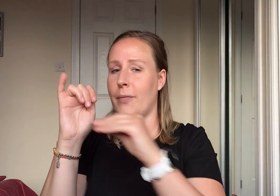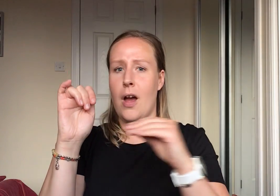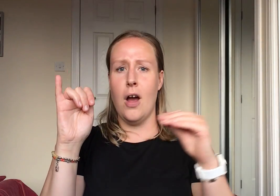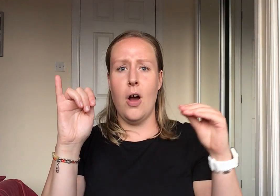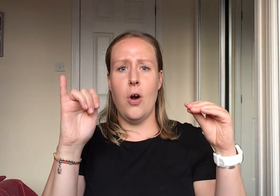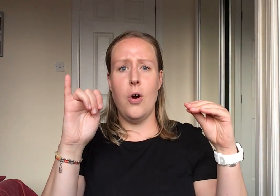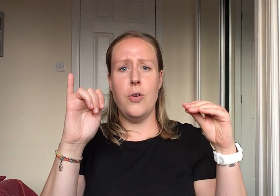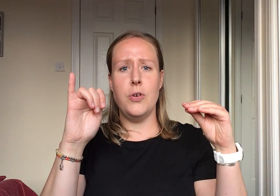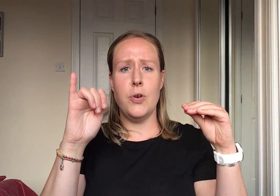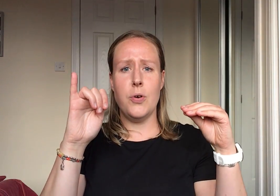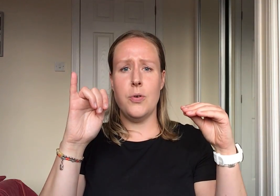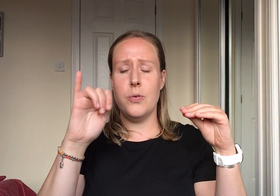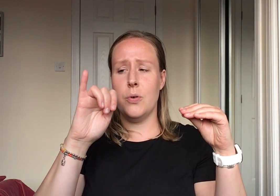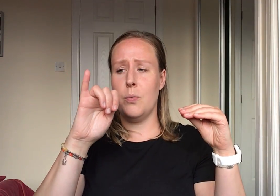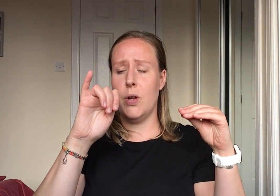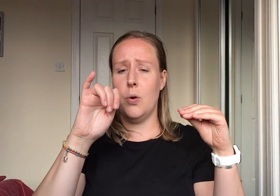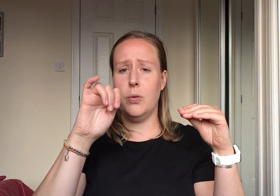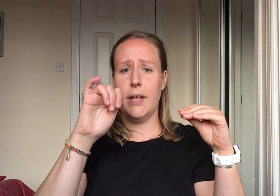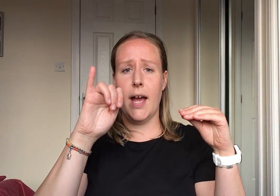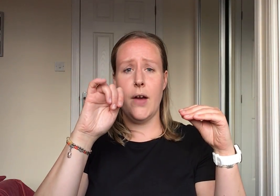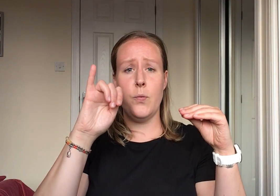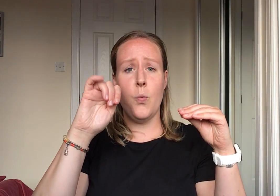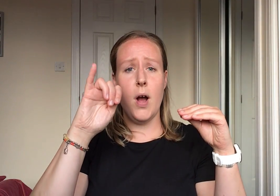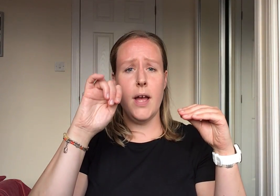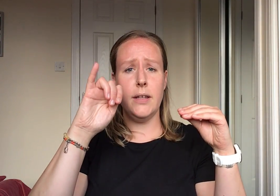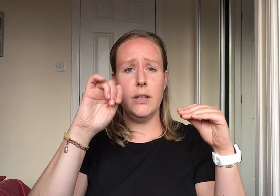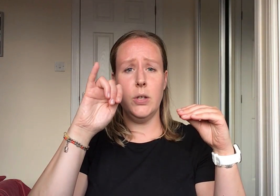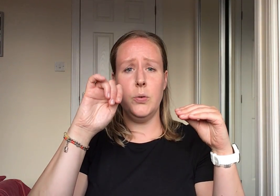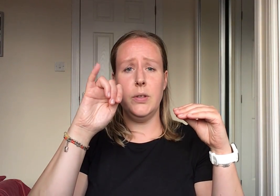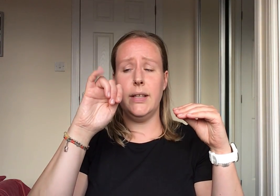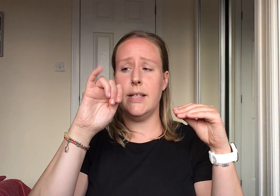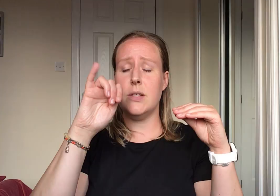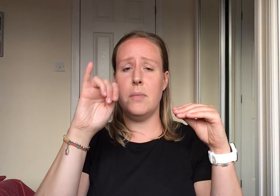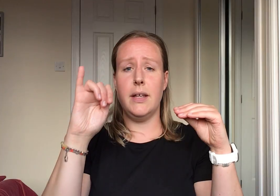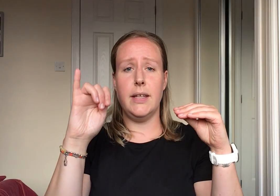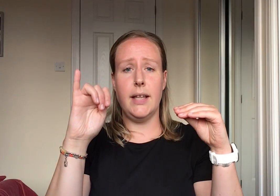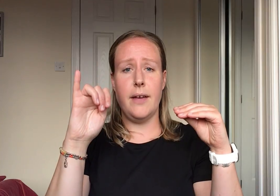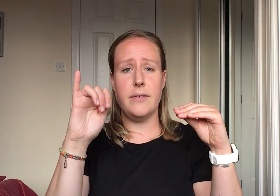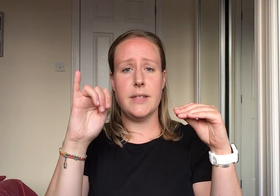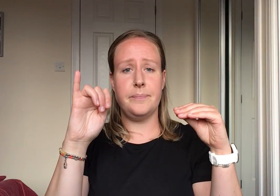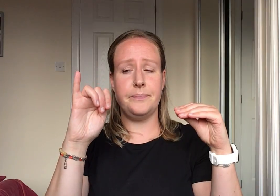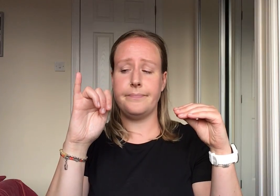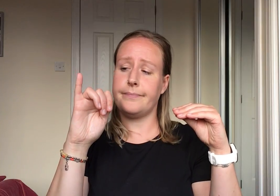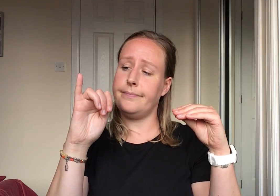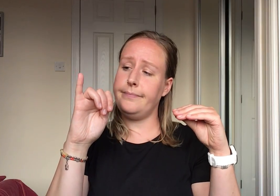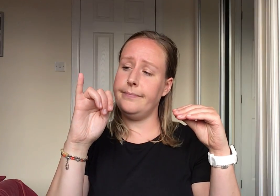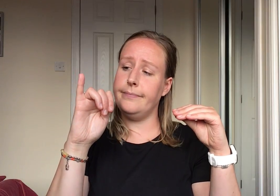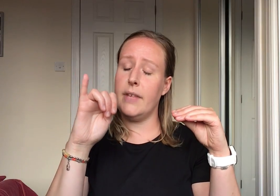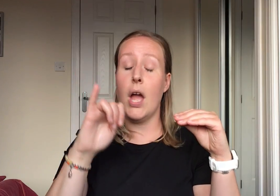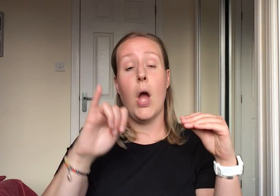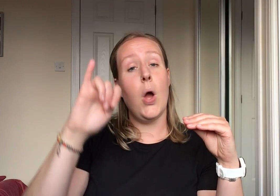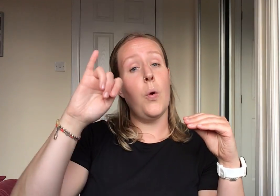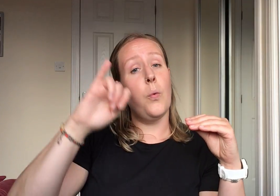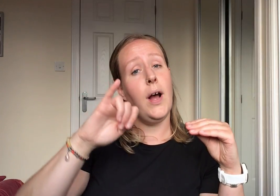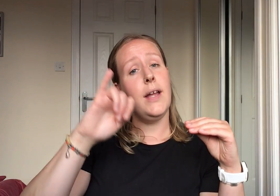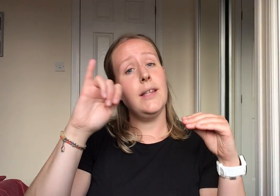Oh no! We only have one lonely little monkey left. One